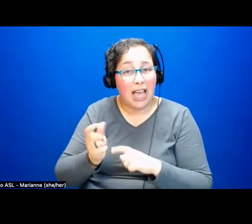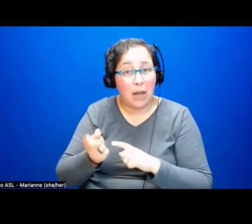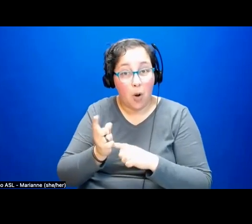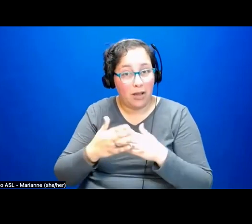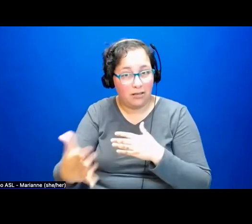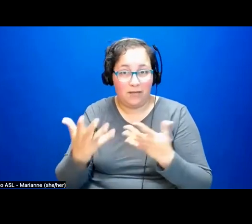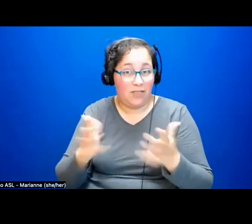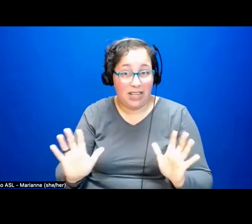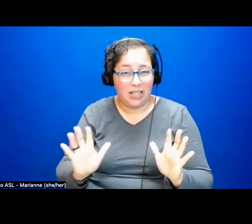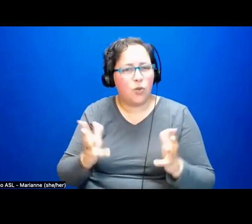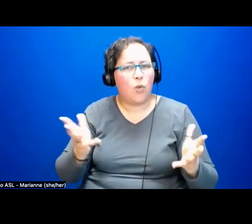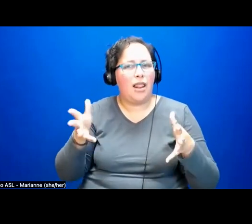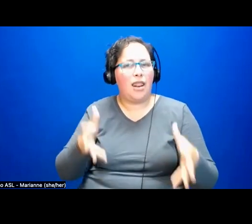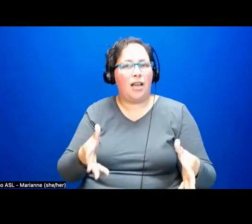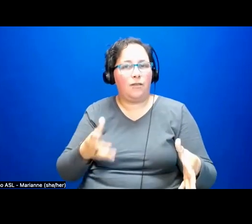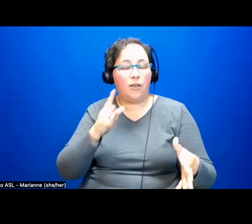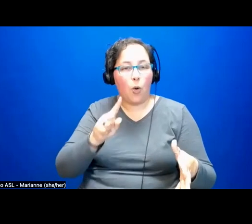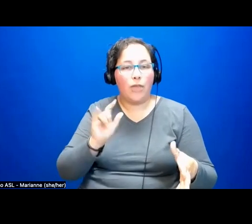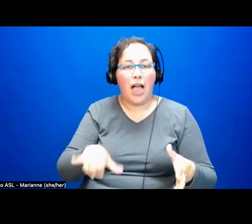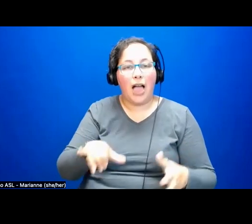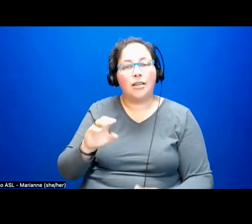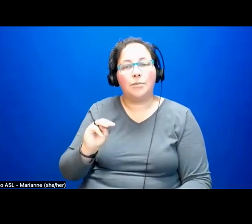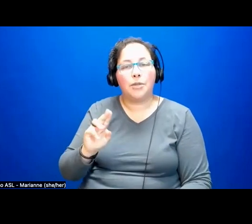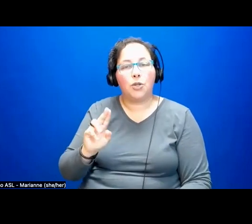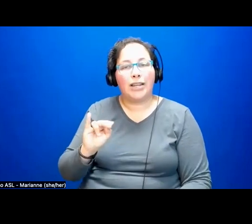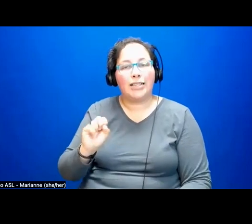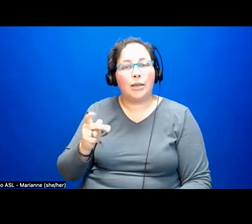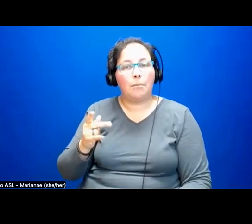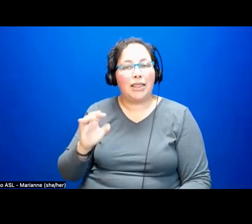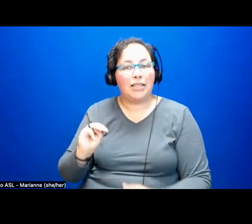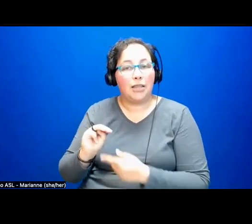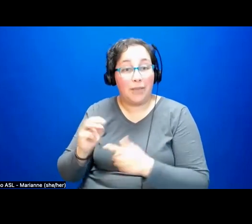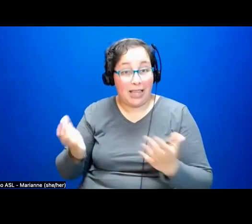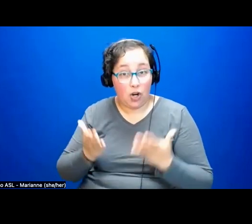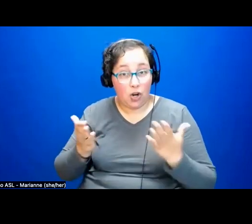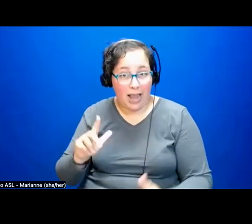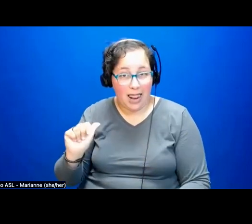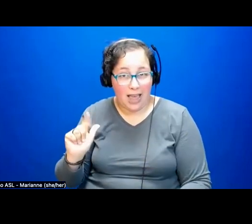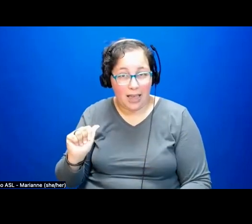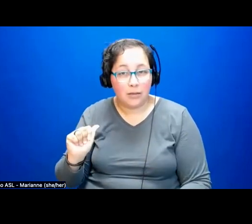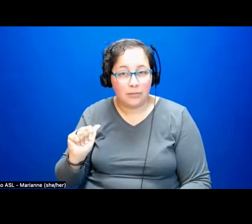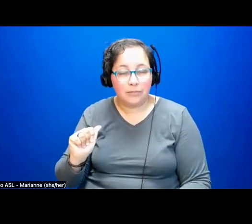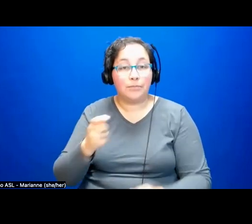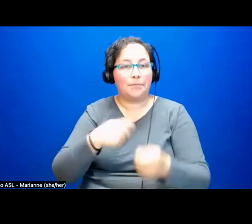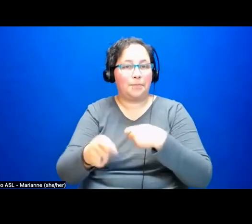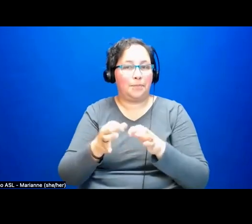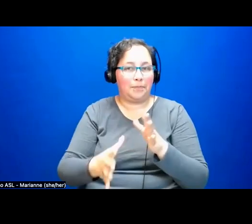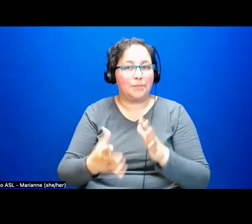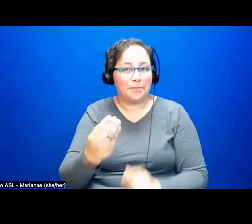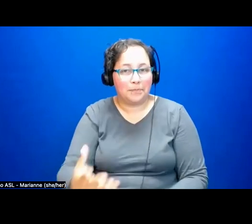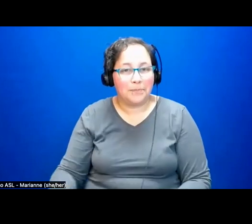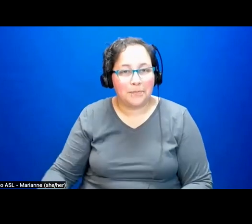that linger for a radical municipalism in Los Angeles? A few speculations. First,